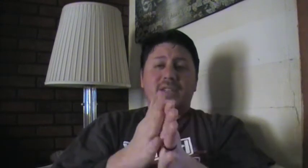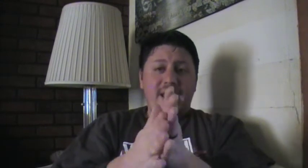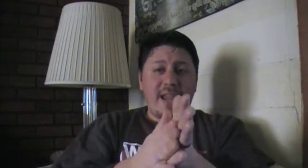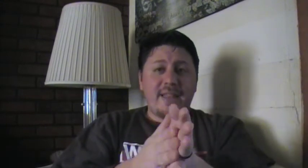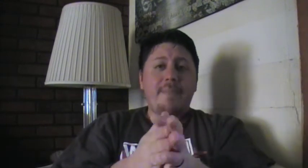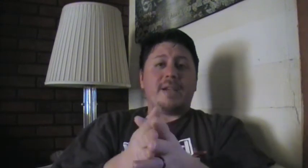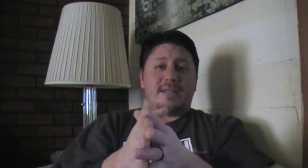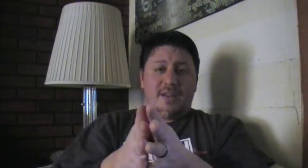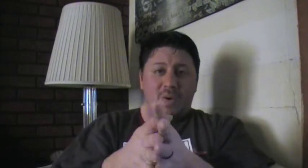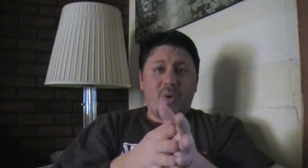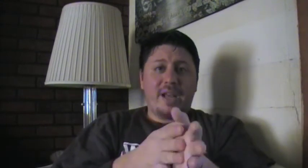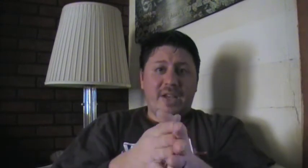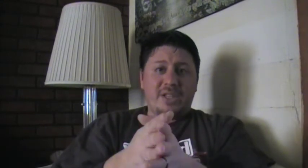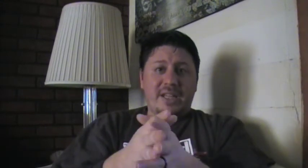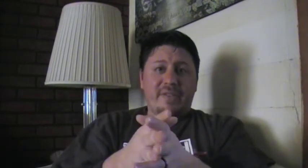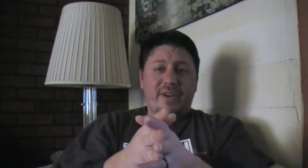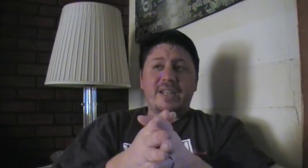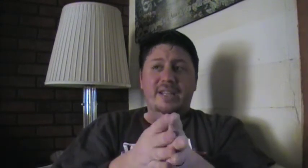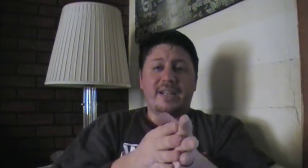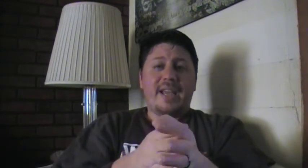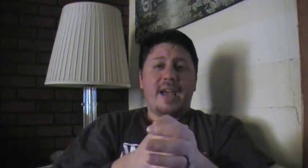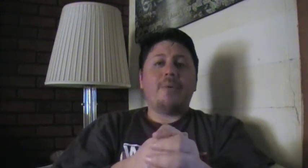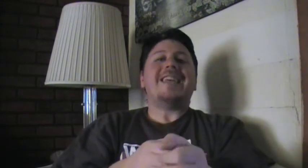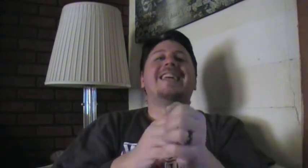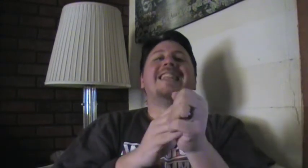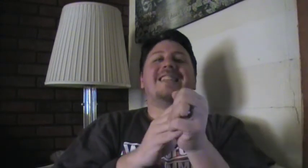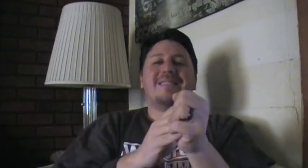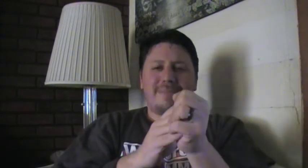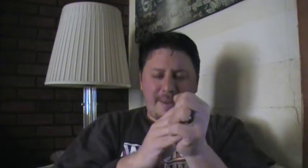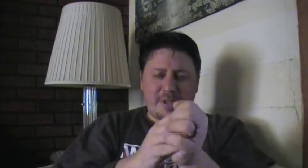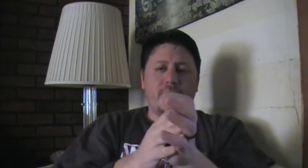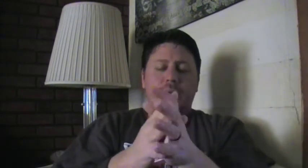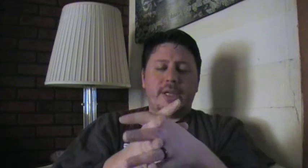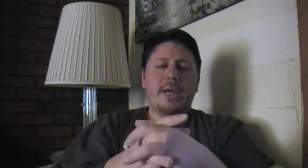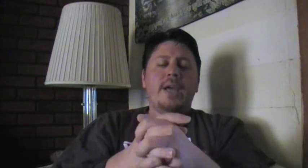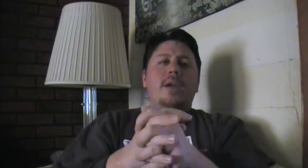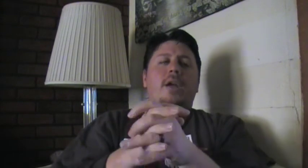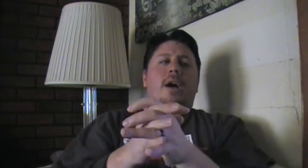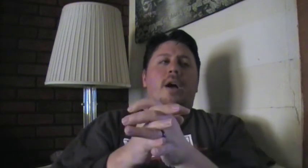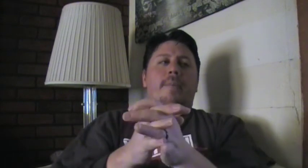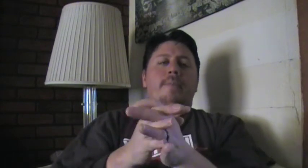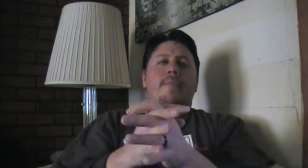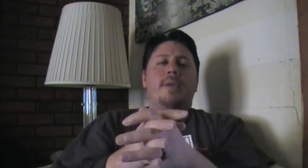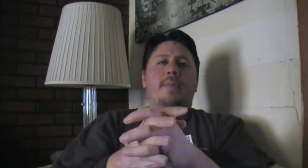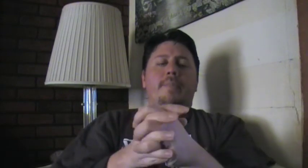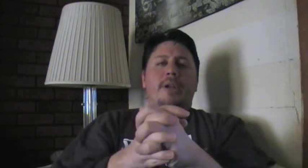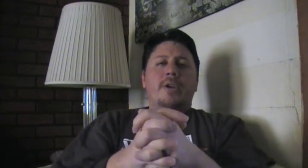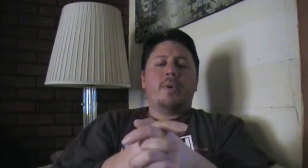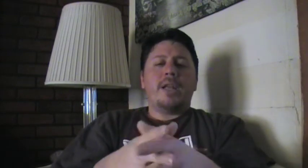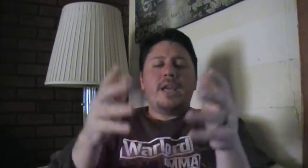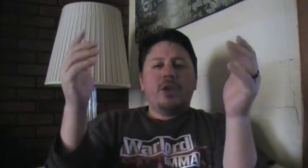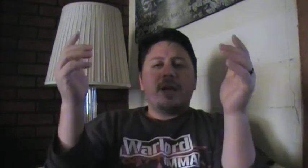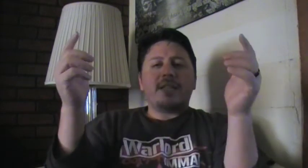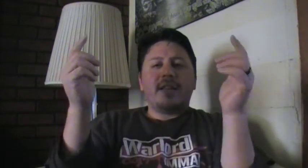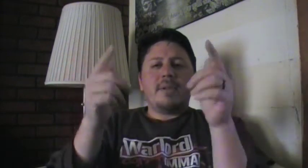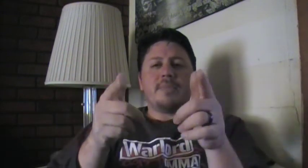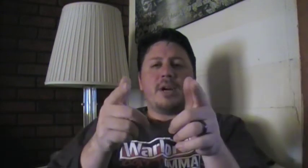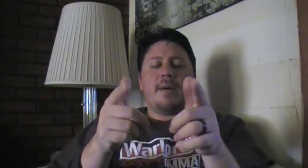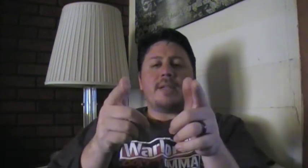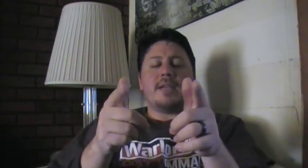saying that because they don't want to actually get in a fight and get laid out? Absolutely. But you know what? You guys give me some comments. Thanks